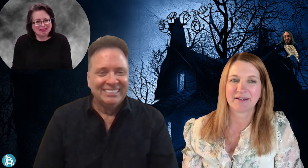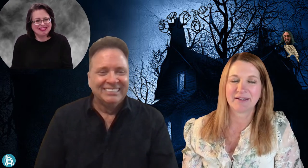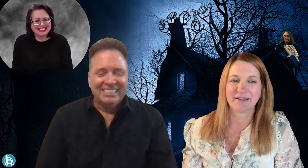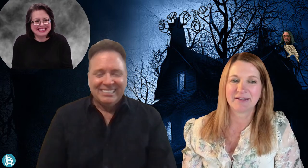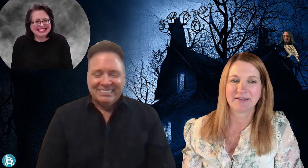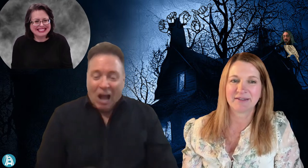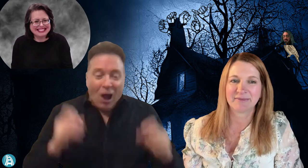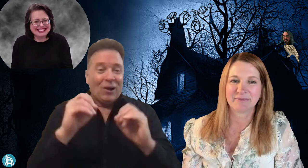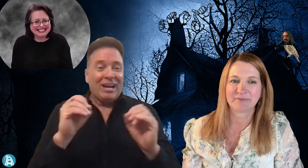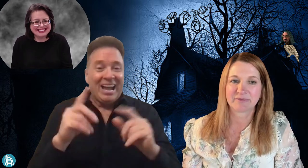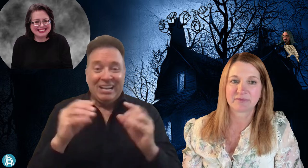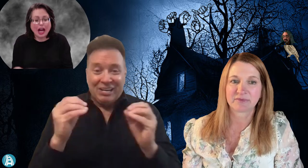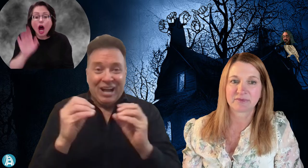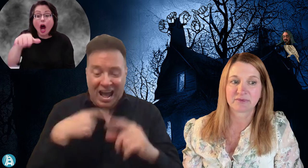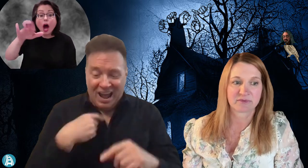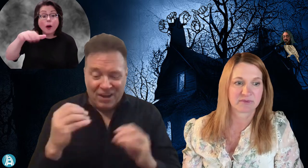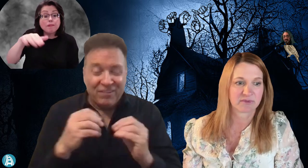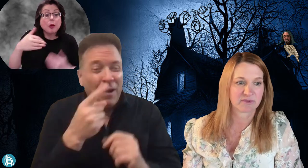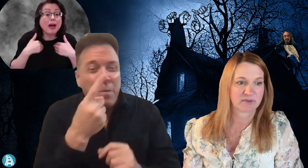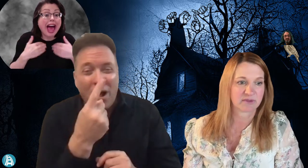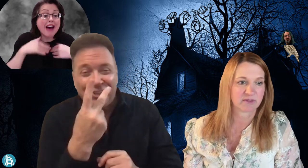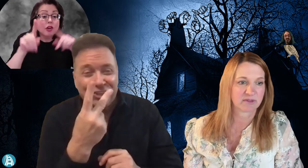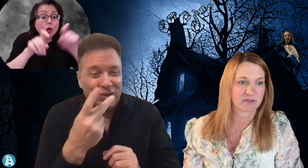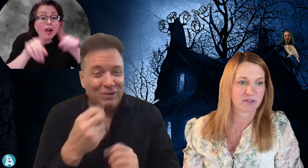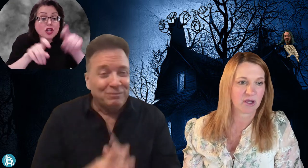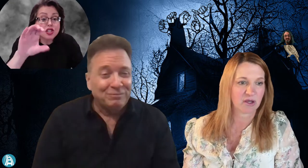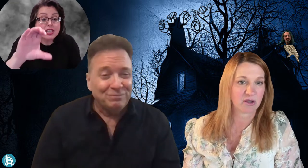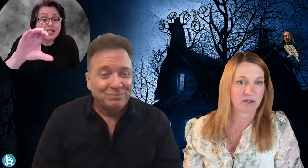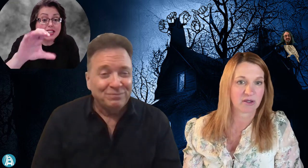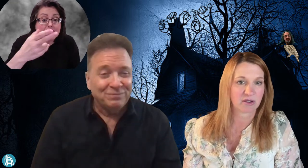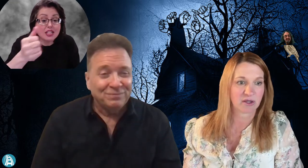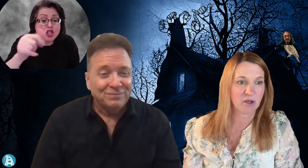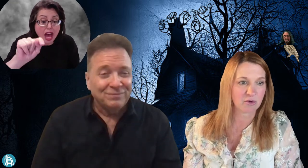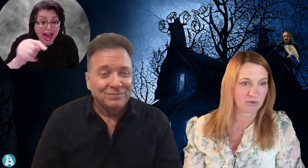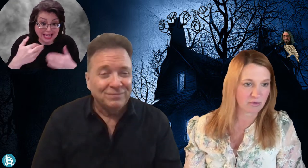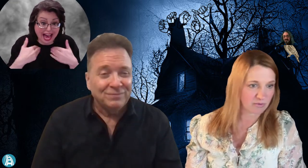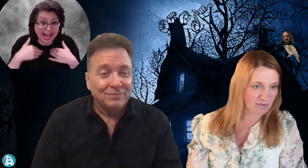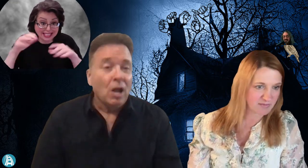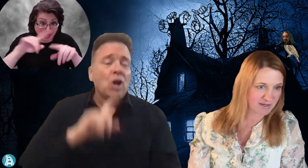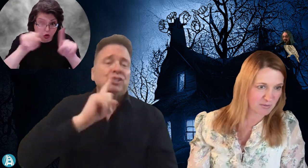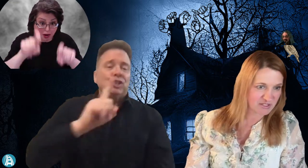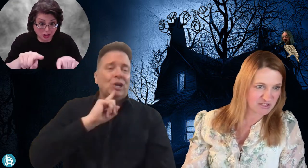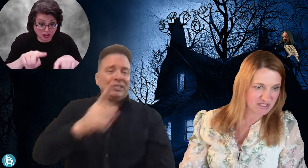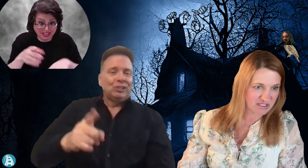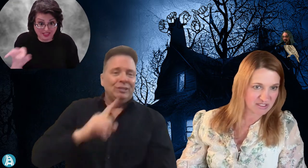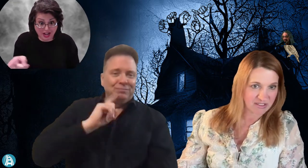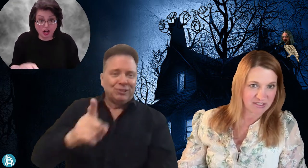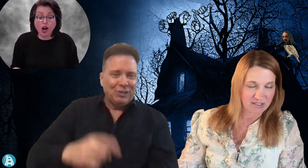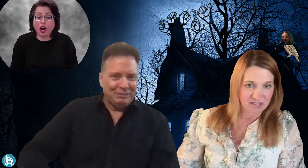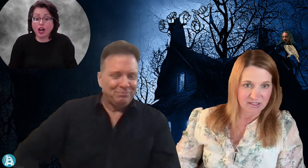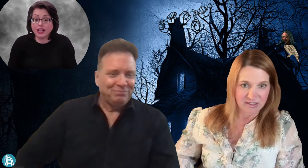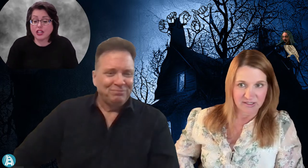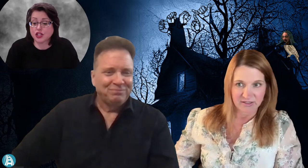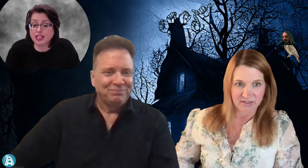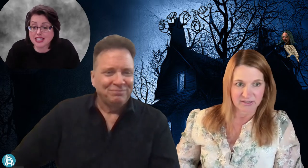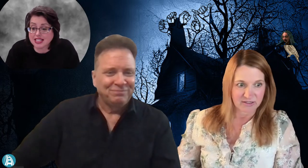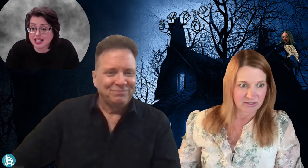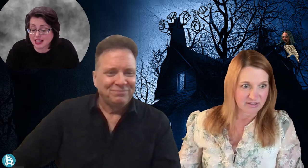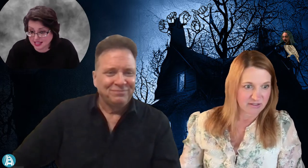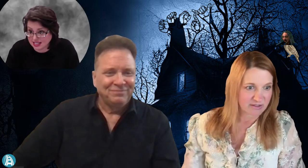There's a question in the chat for Hillary. Oh, sorry. Oh, what's my question? Oh, yeah, sure. Let's ask that. Let's see